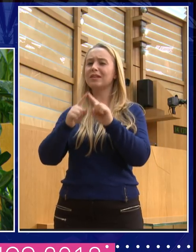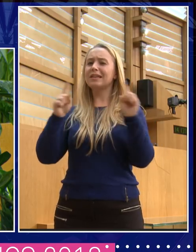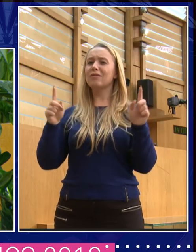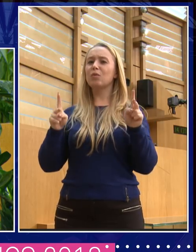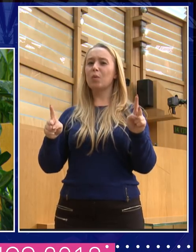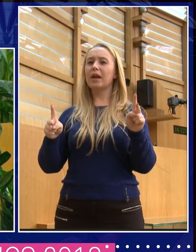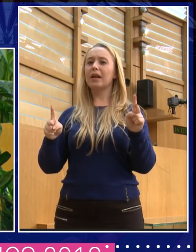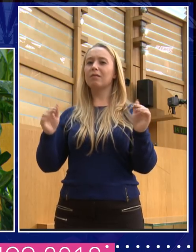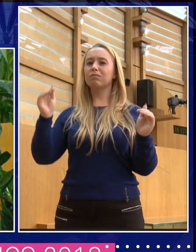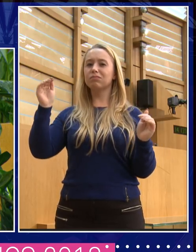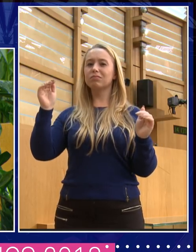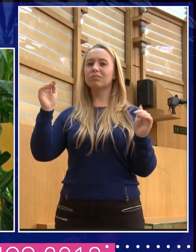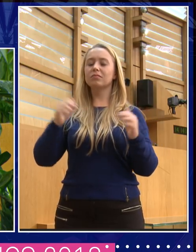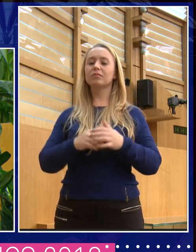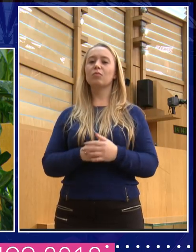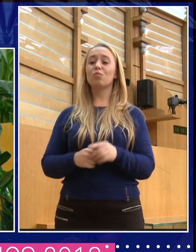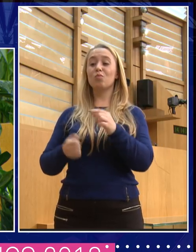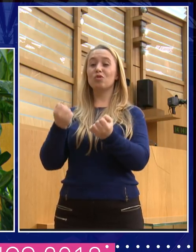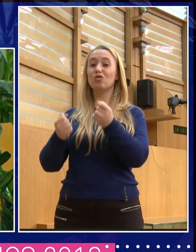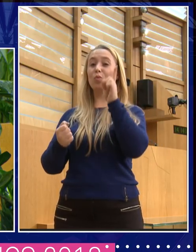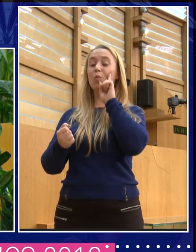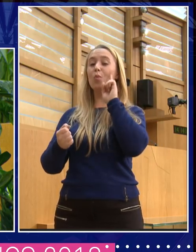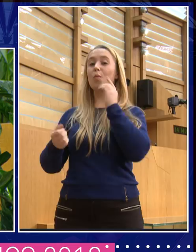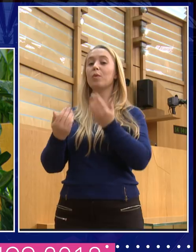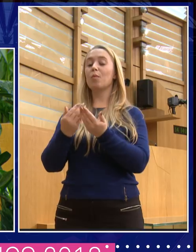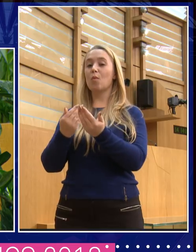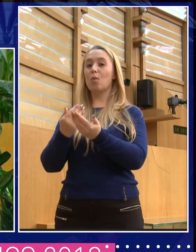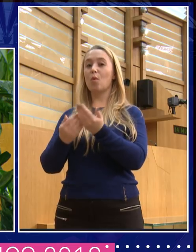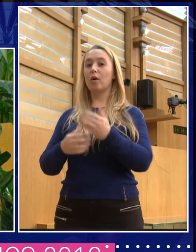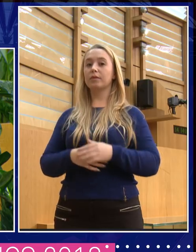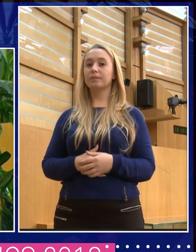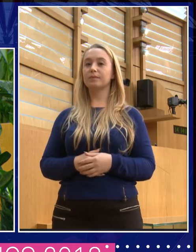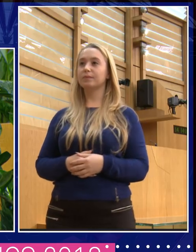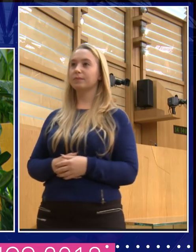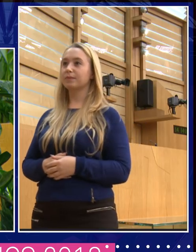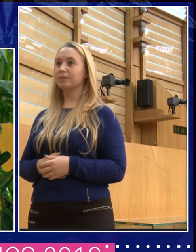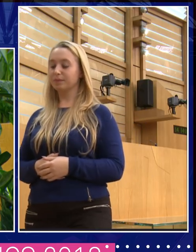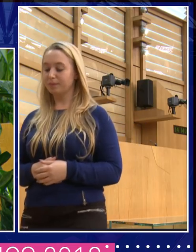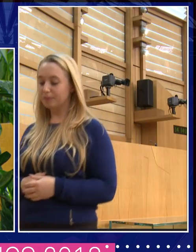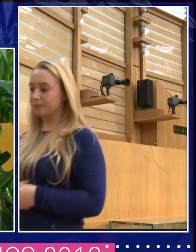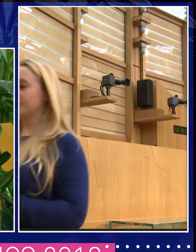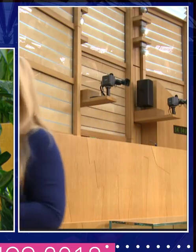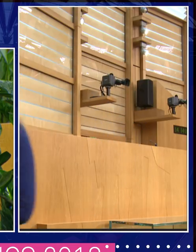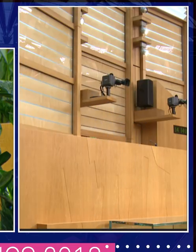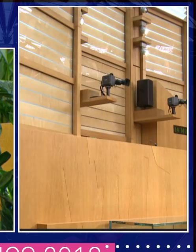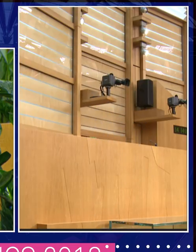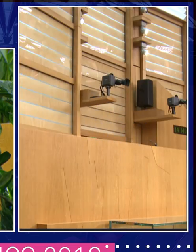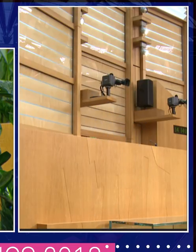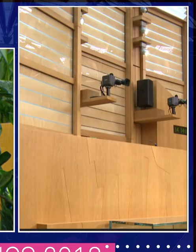interviews that were one was, I think, on LBC, but the other was on the Today programme.